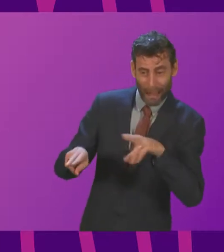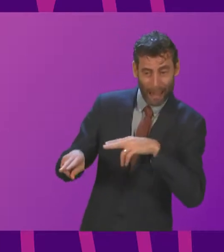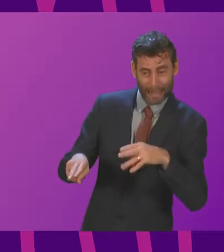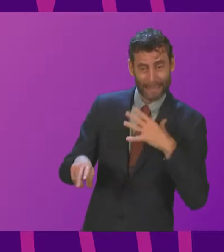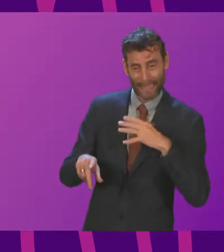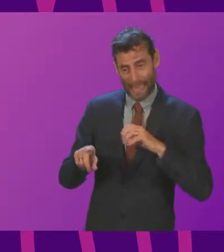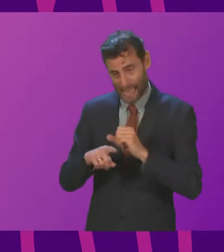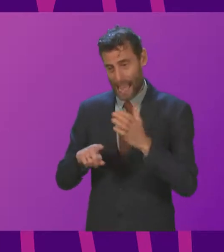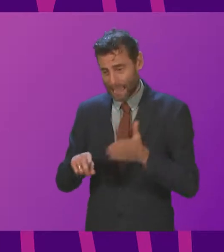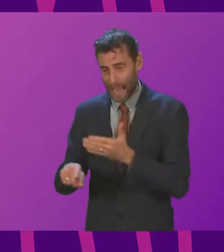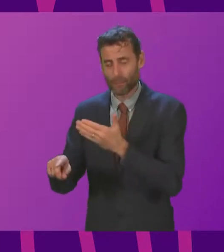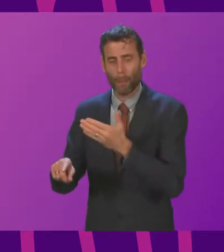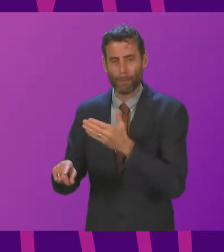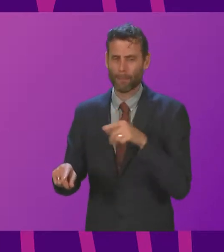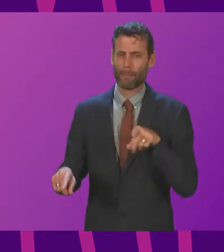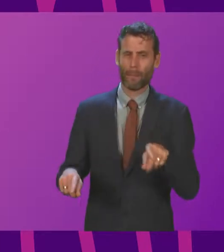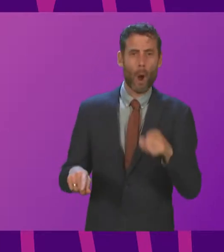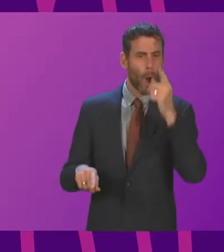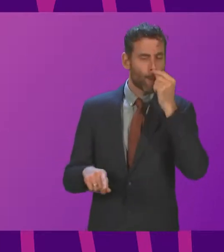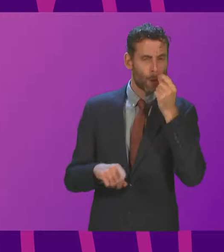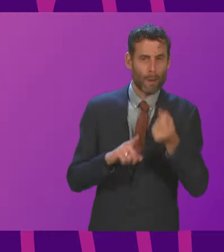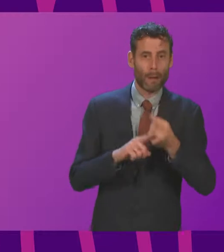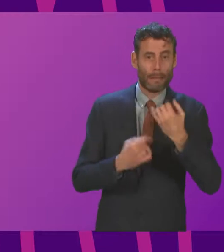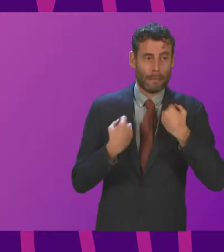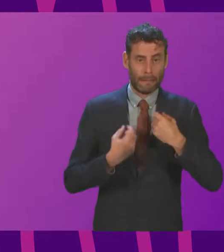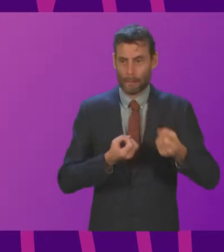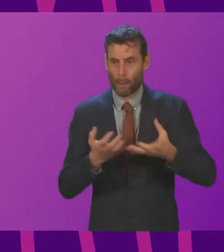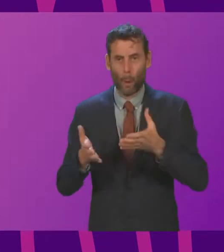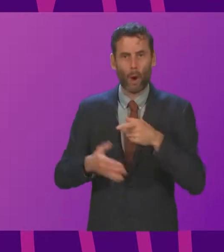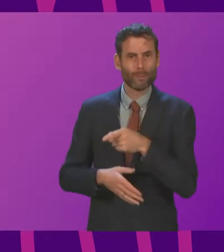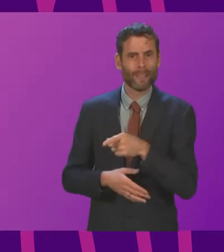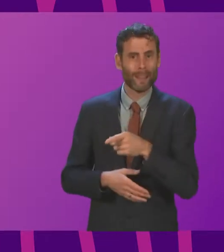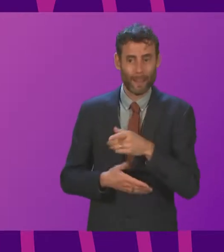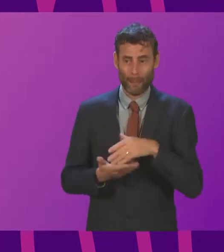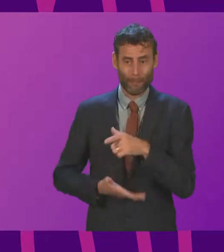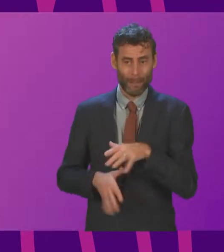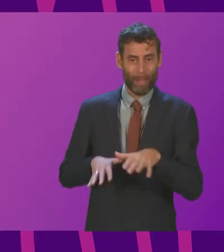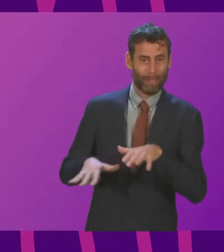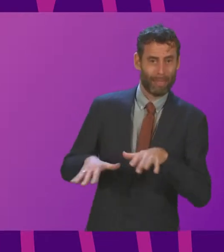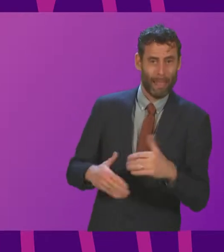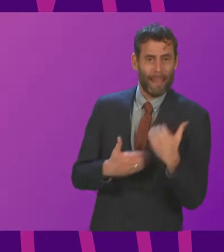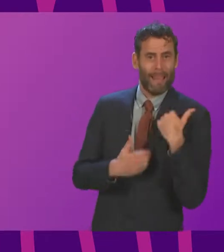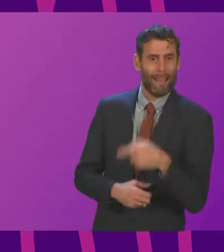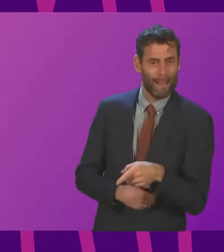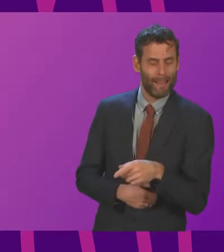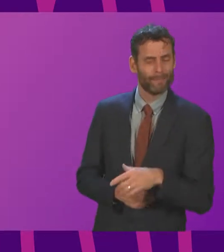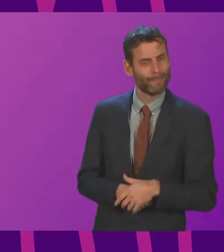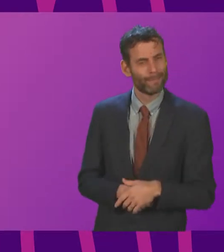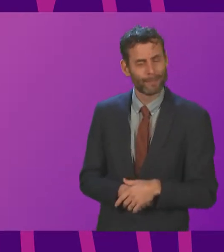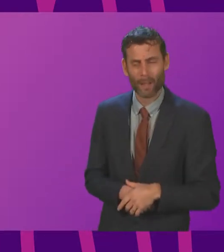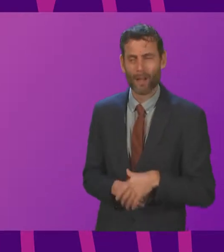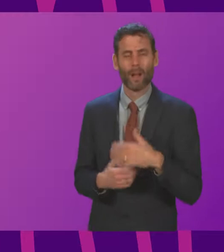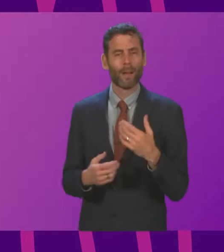numbers. In light of this, can the First Minister today or at some other time tell me what will be the receiving